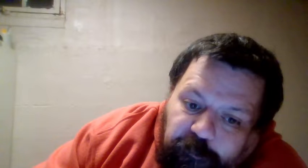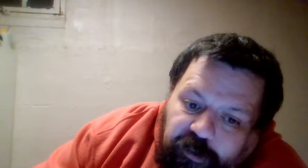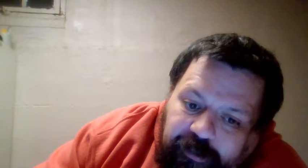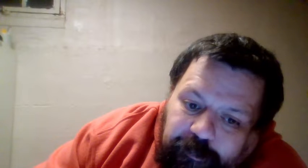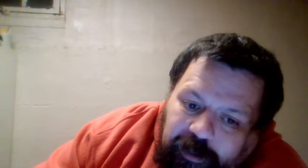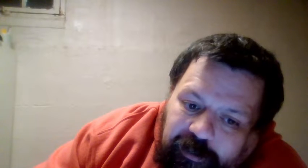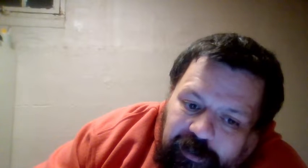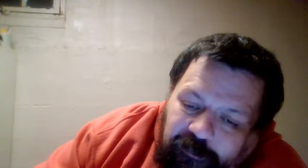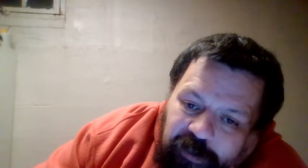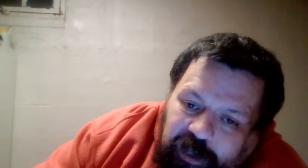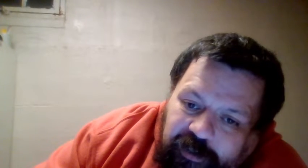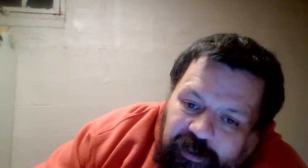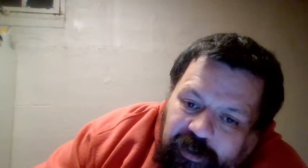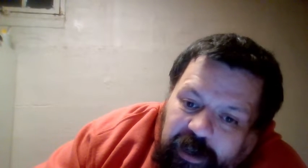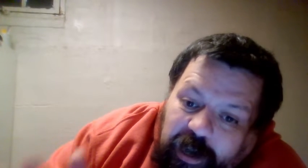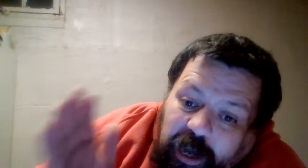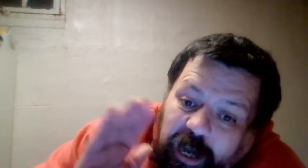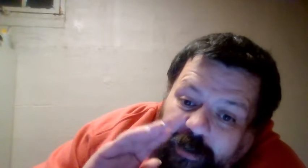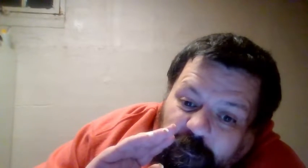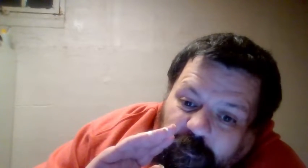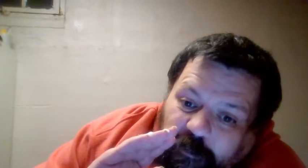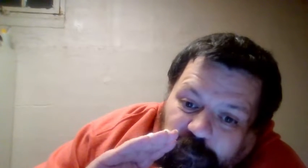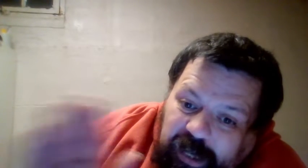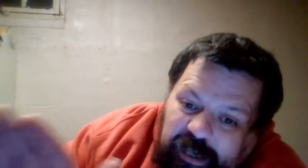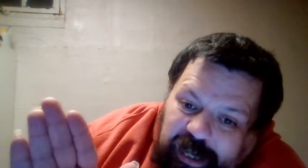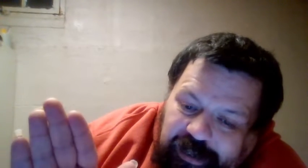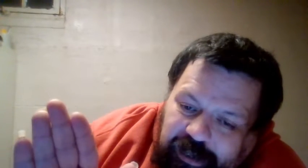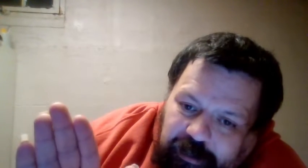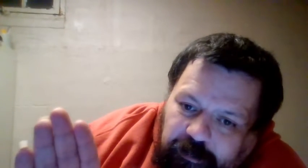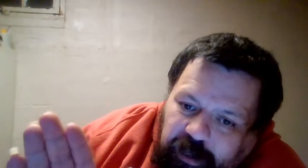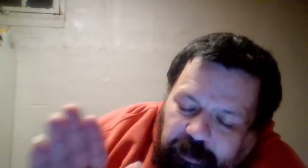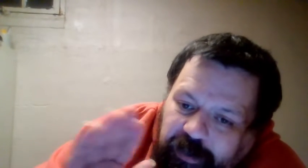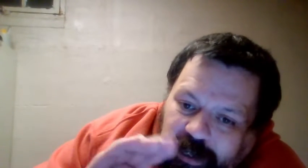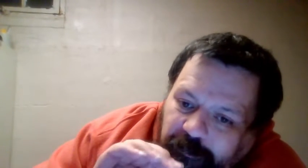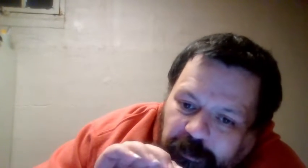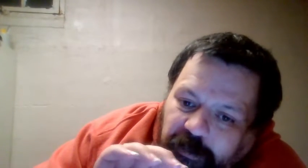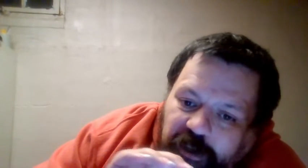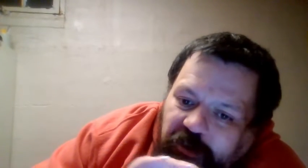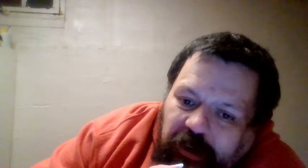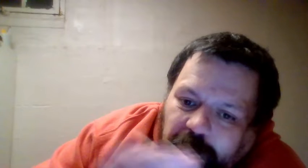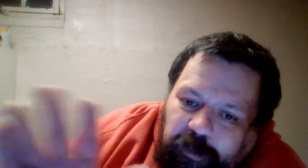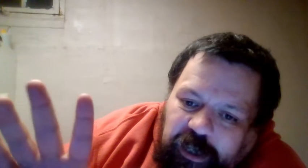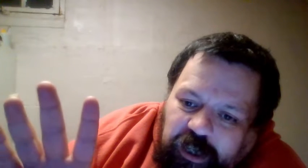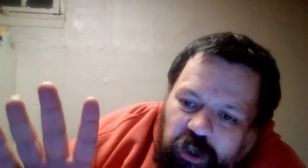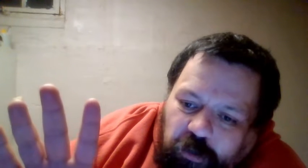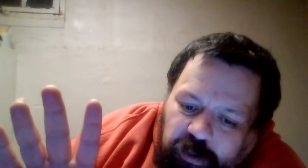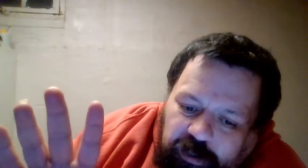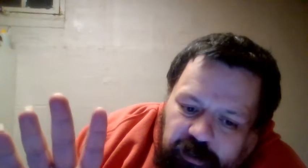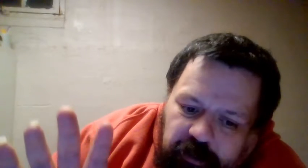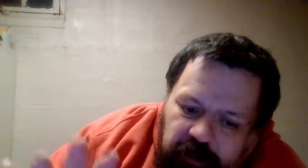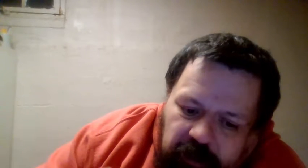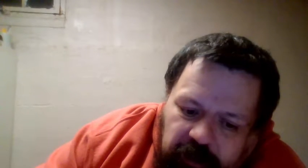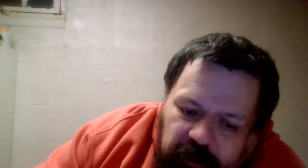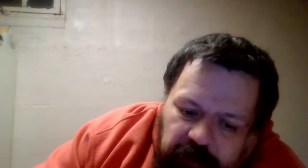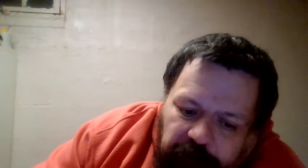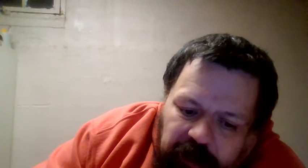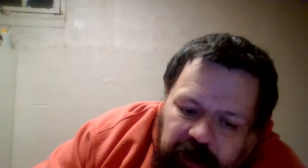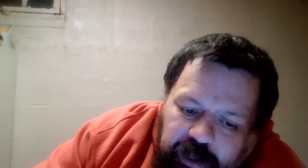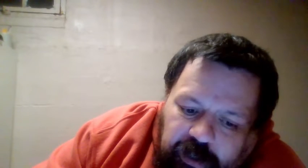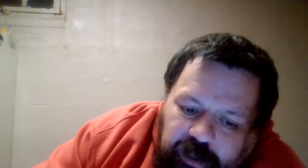first part of the event mean nothing. Not even, it shouldn't even have been included. And